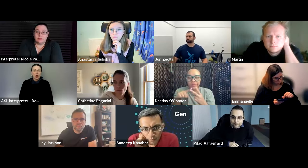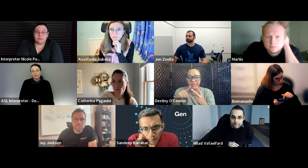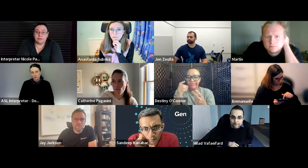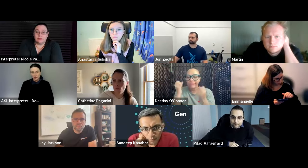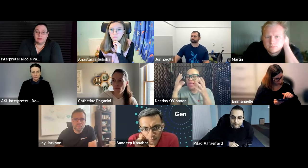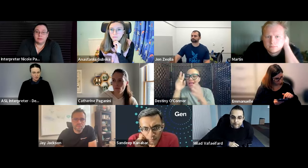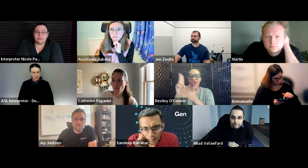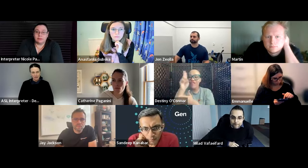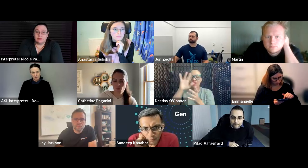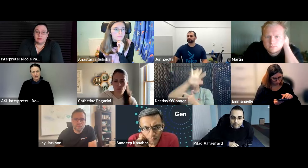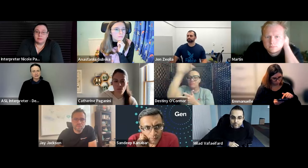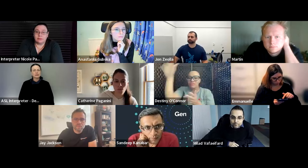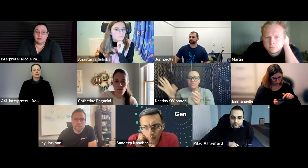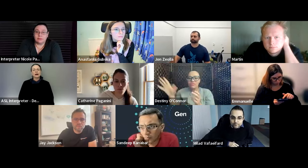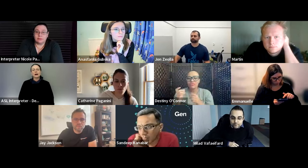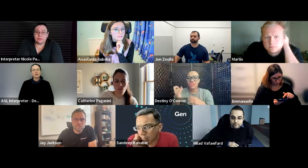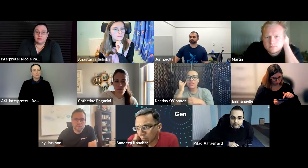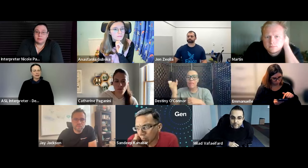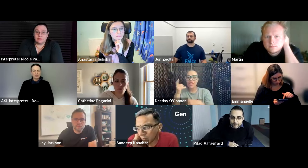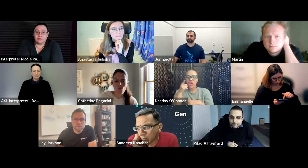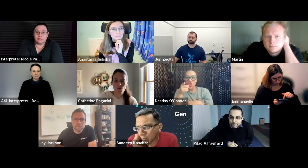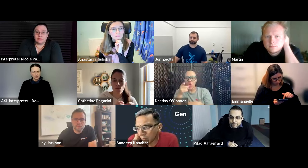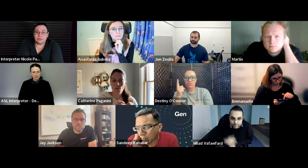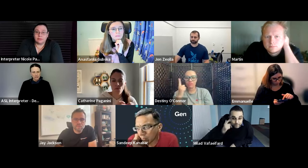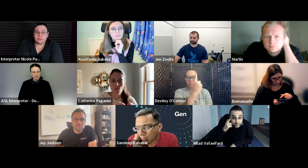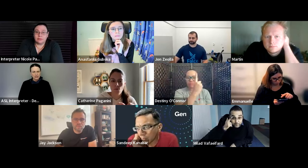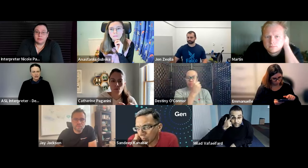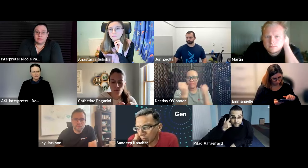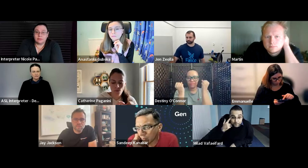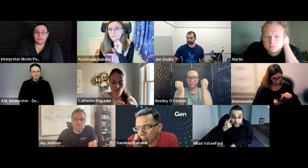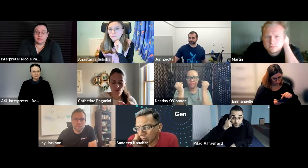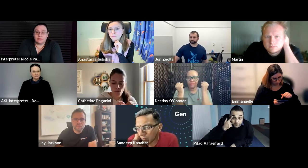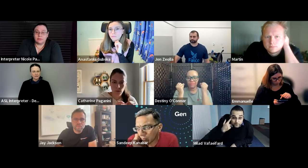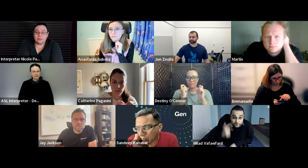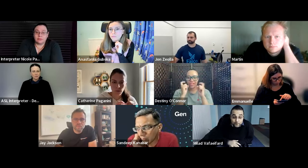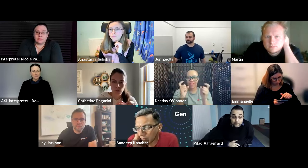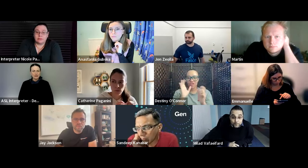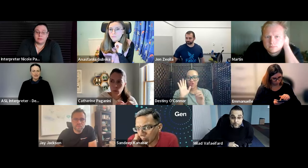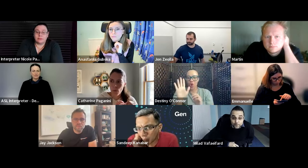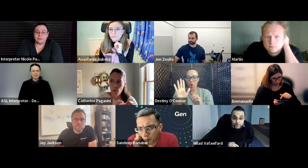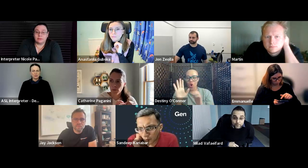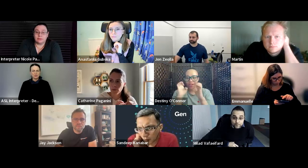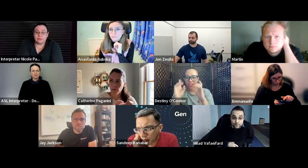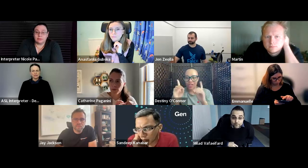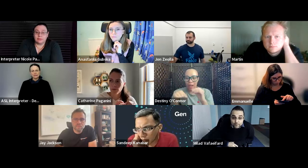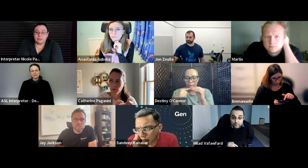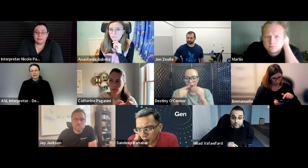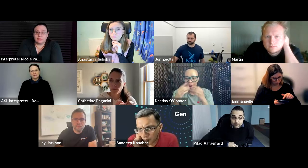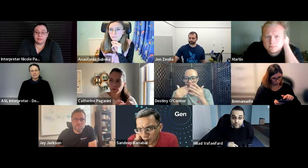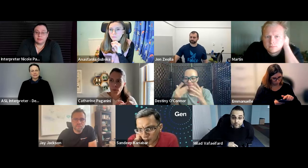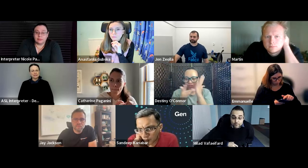like harvard university in the u.s um or any of the big universities um they'll have people